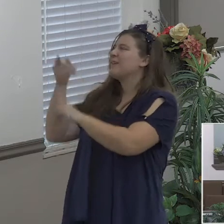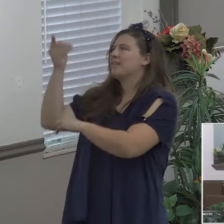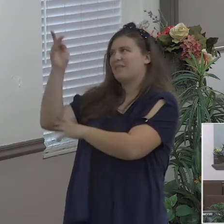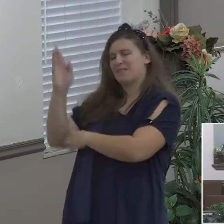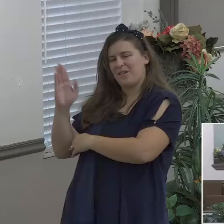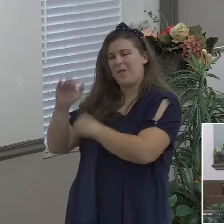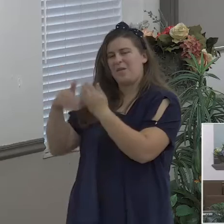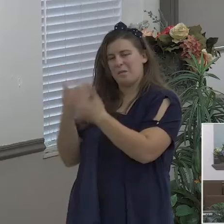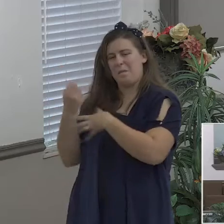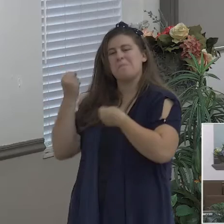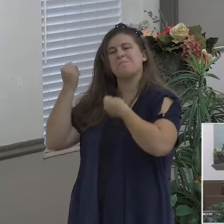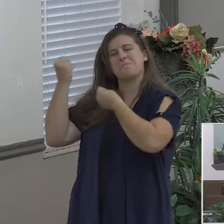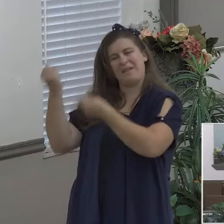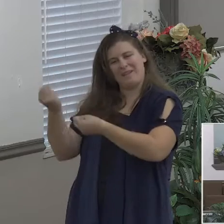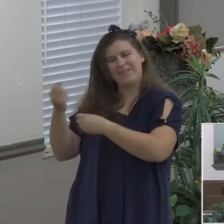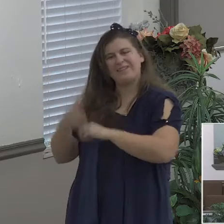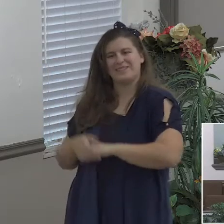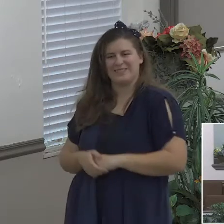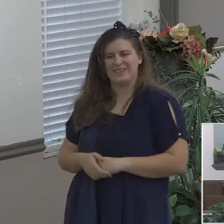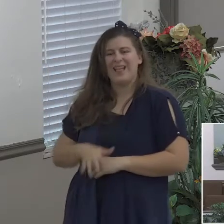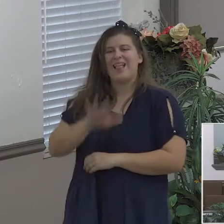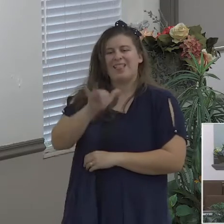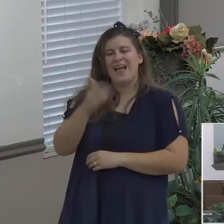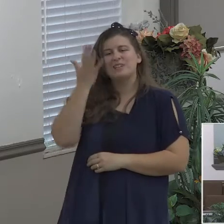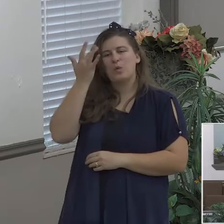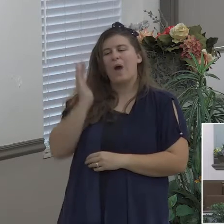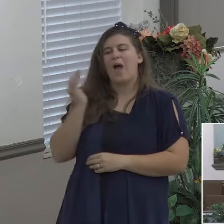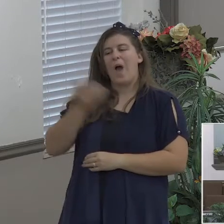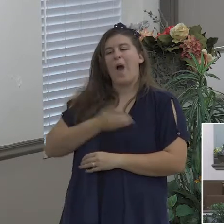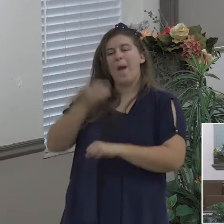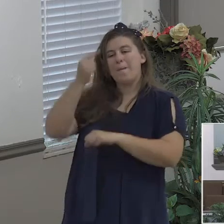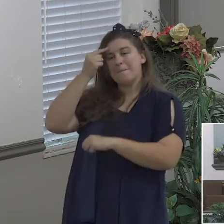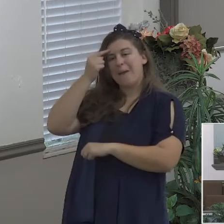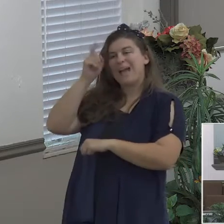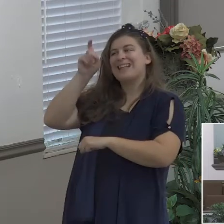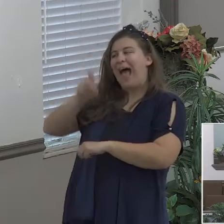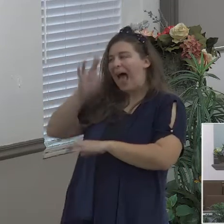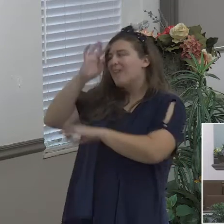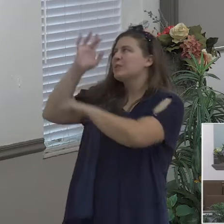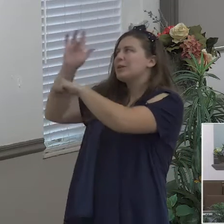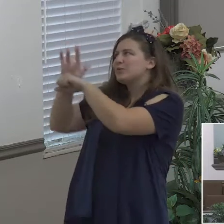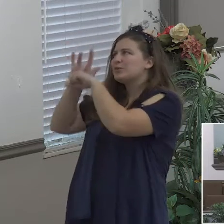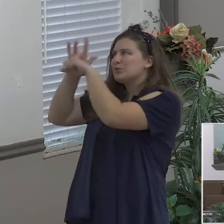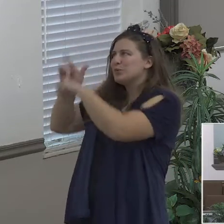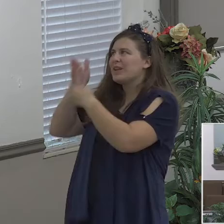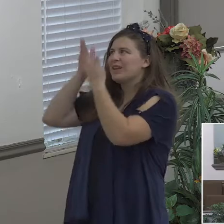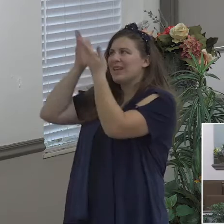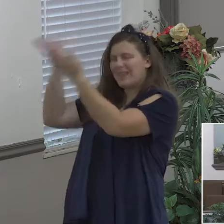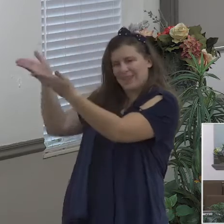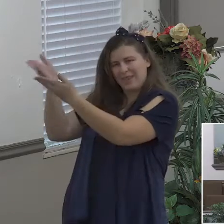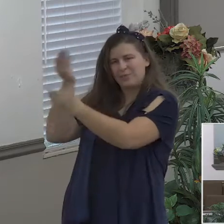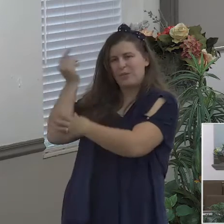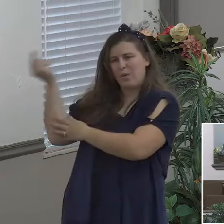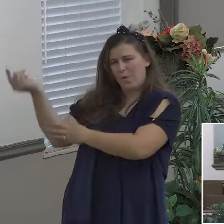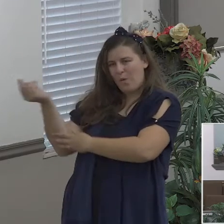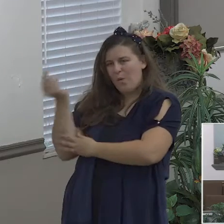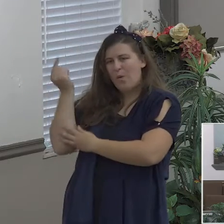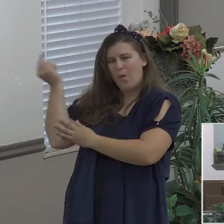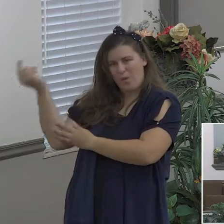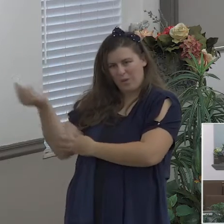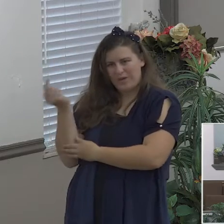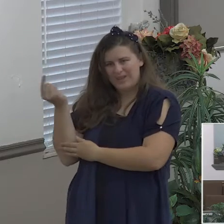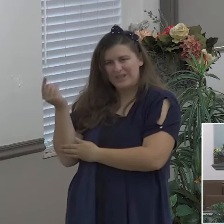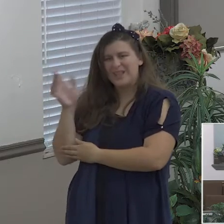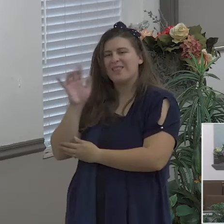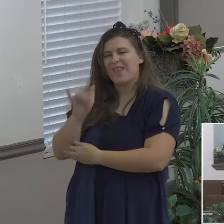minds have to stay on him that's why we have to be that's why we got to bring ourselves back to what has the Lord